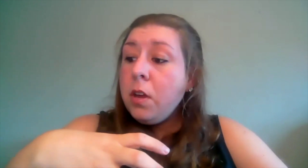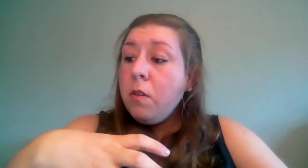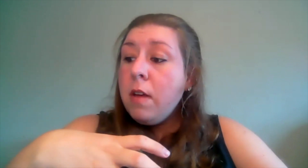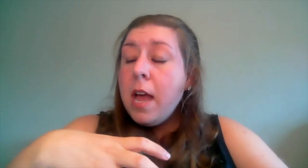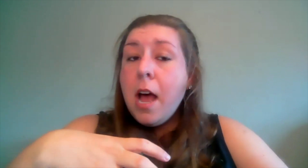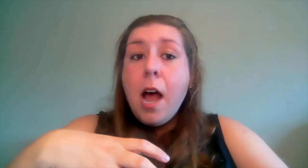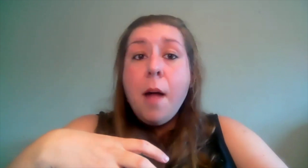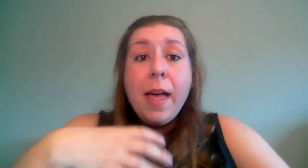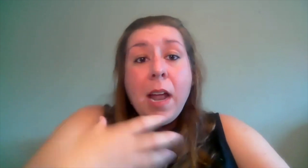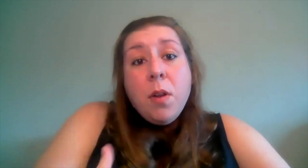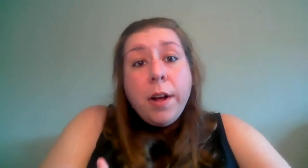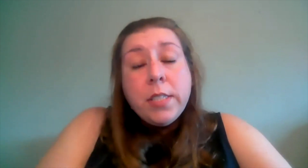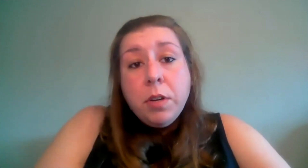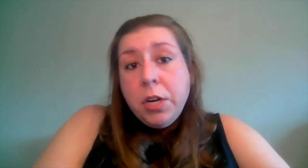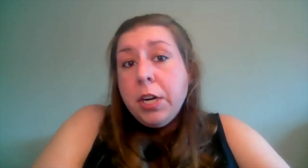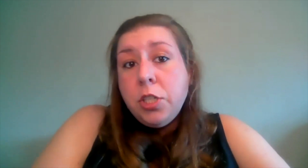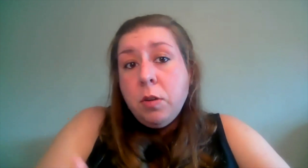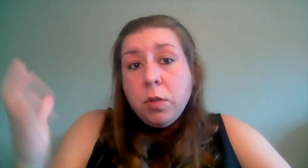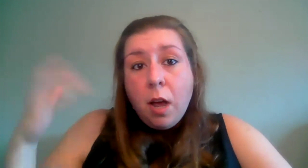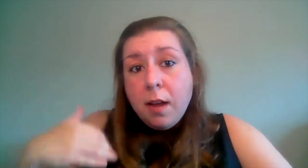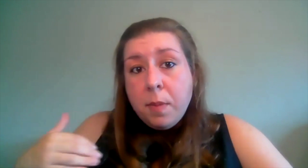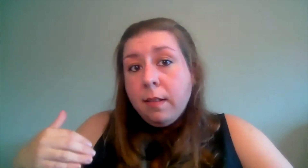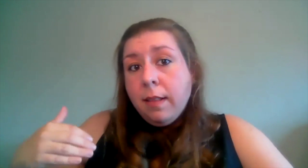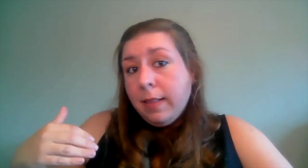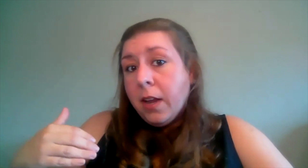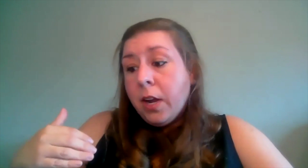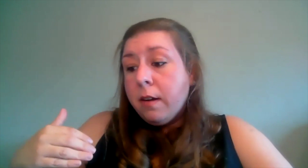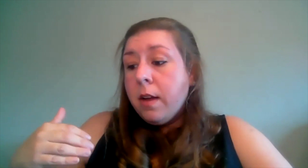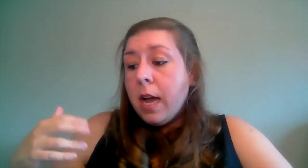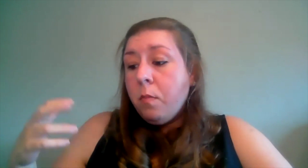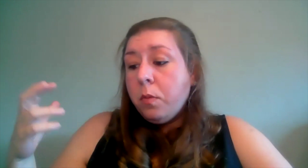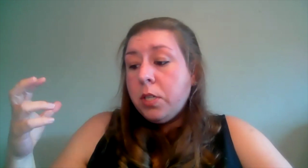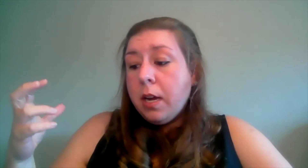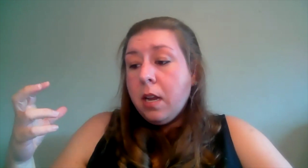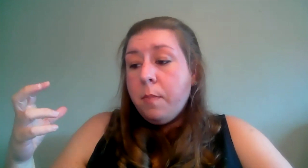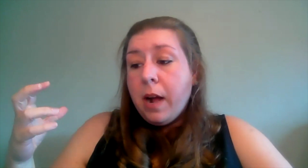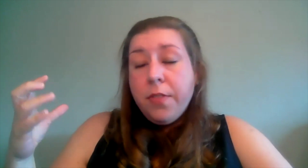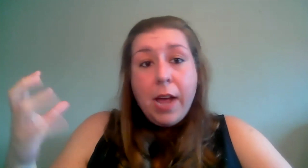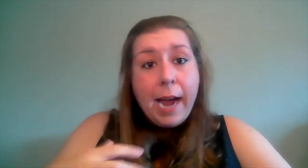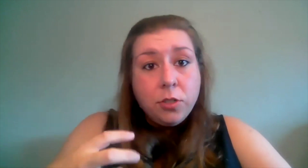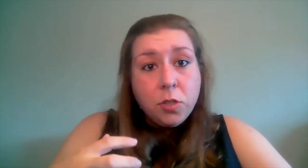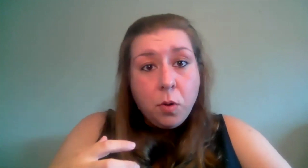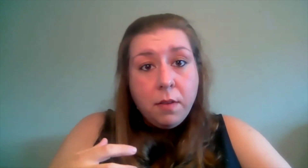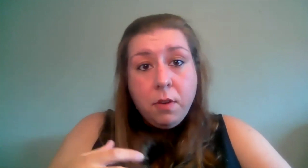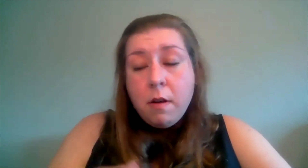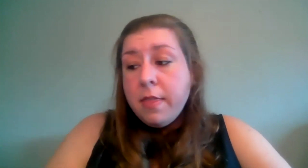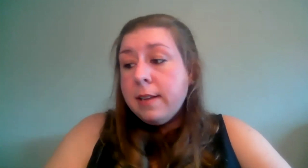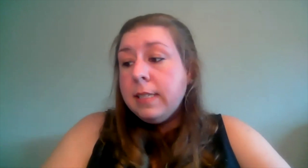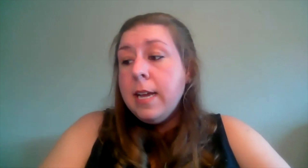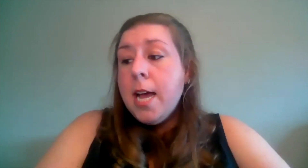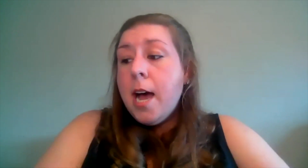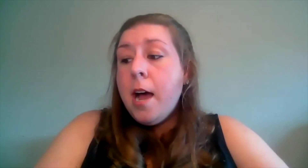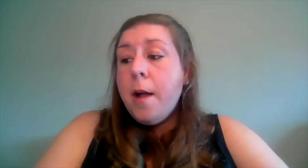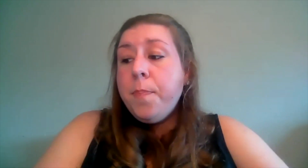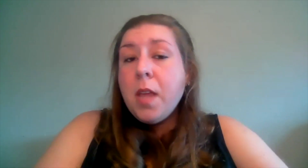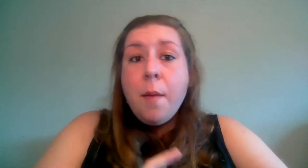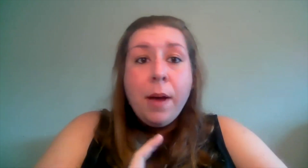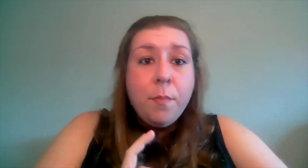you um and i would also encourage you and we'll talk a bit later um when we're talking about the actor's point of view on this um about